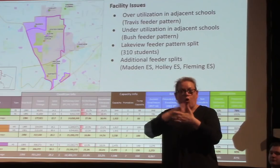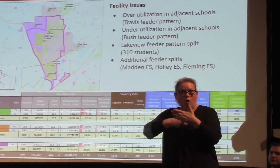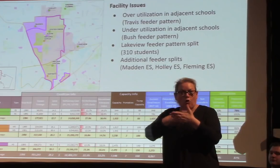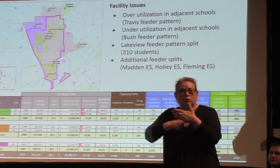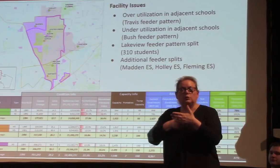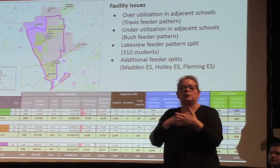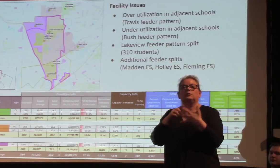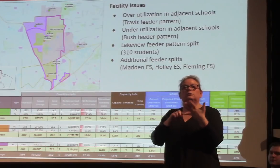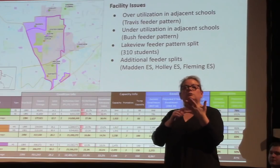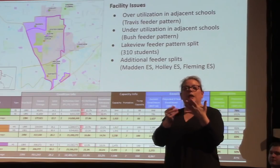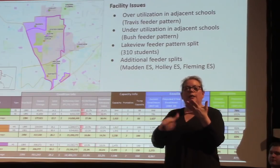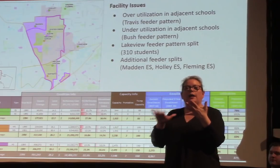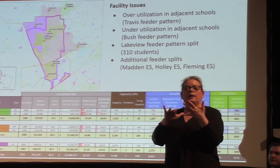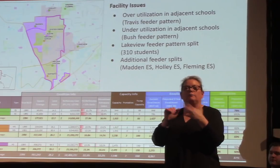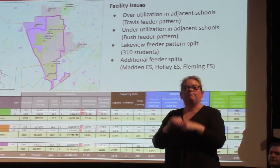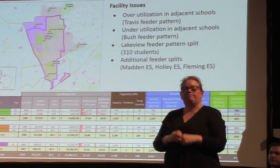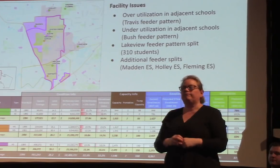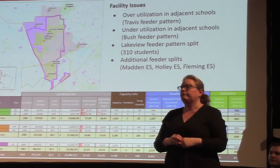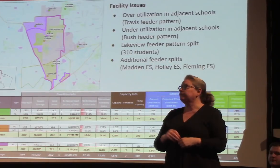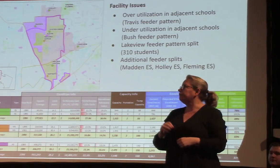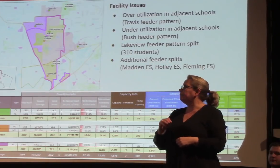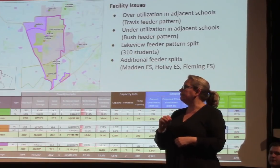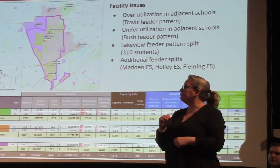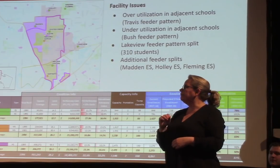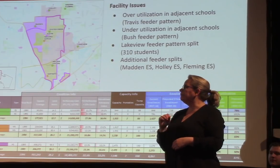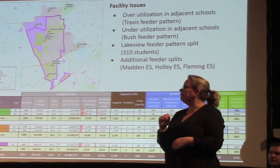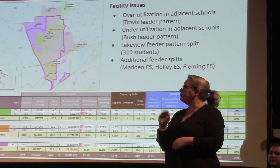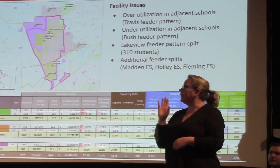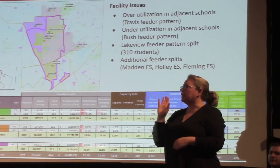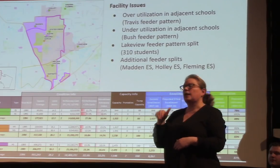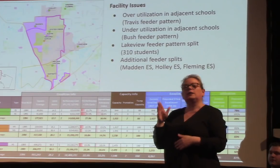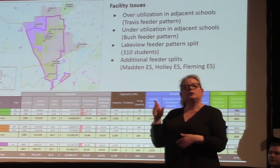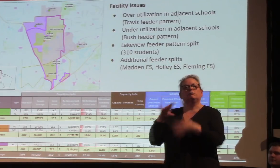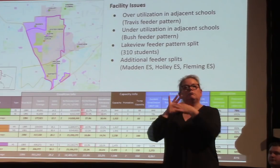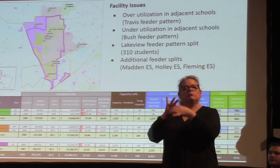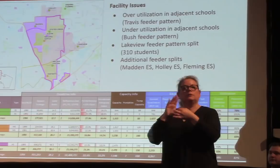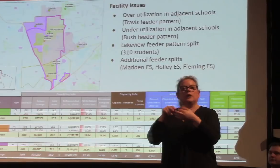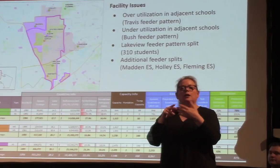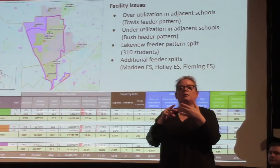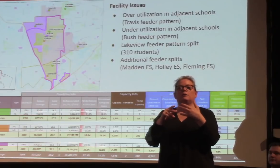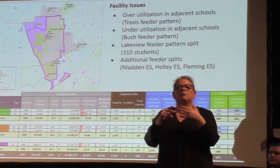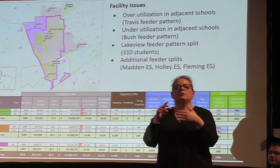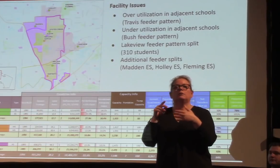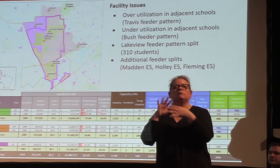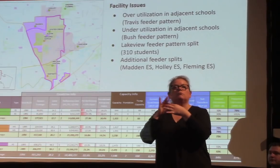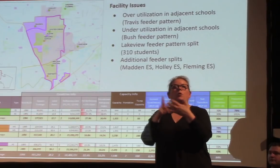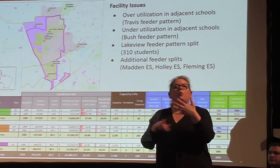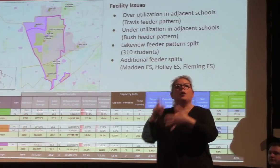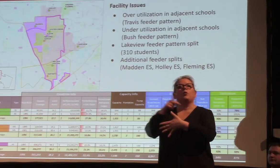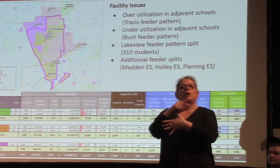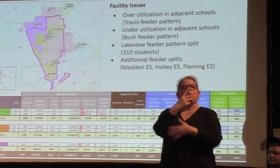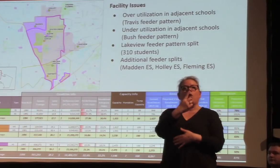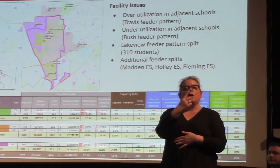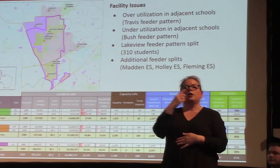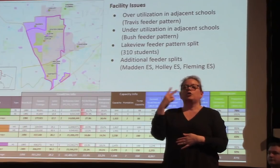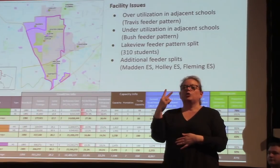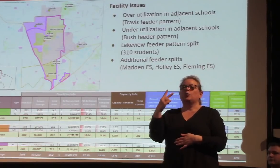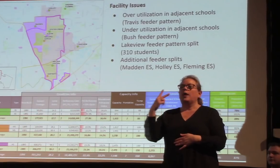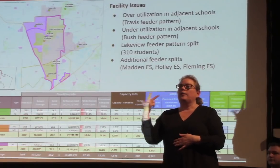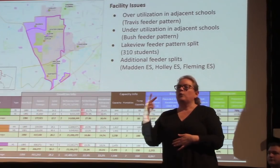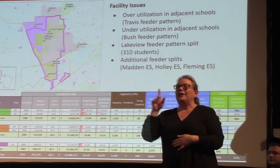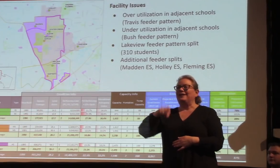on those priority ones and twos and half of those priority three needs. This shows us our FCI or our Deficiency